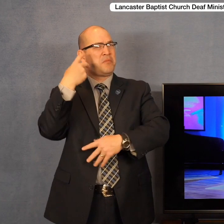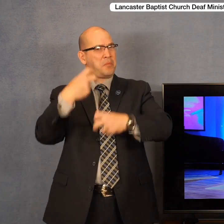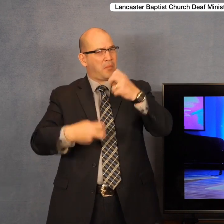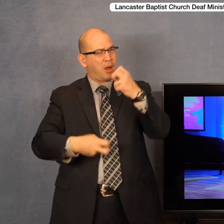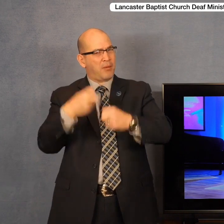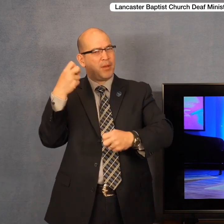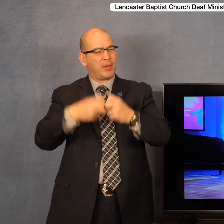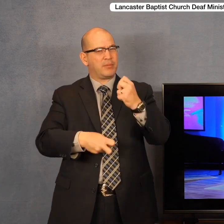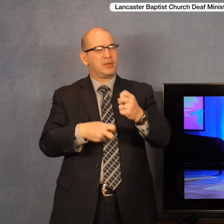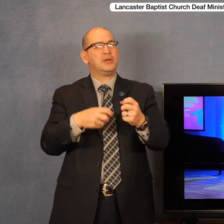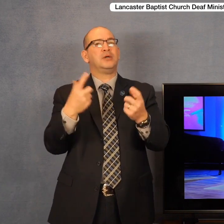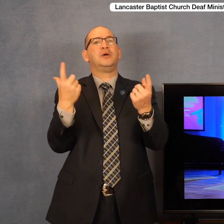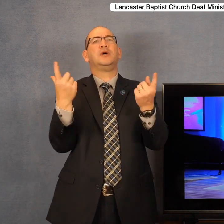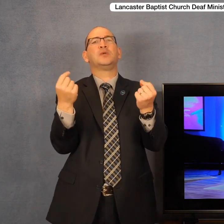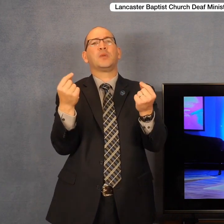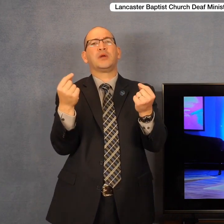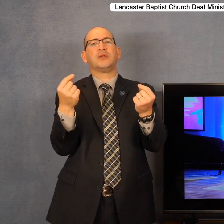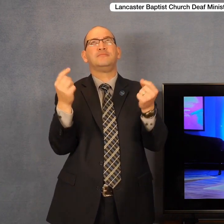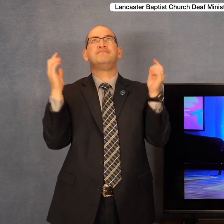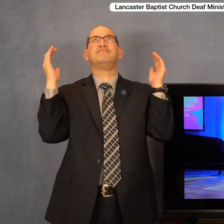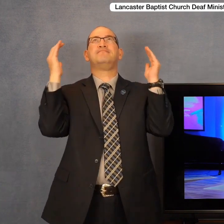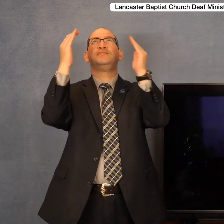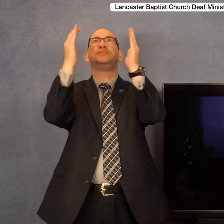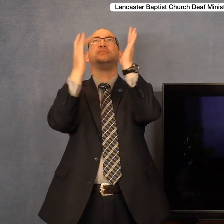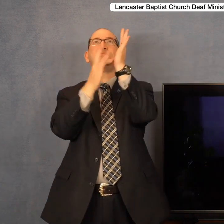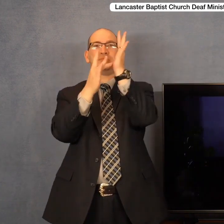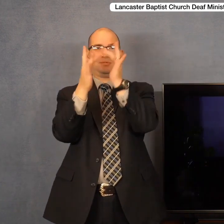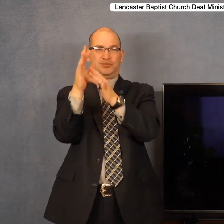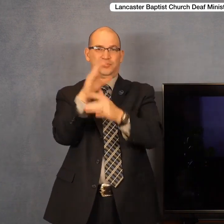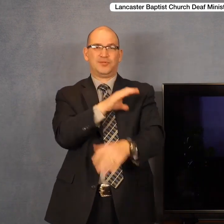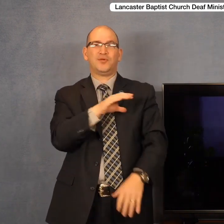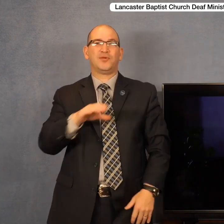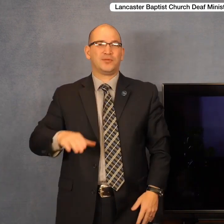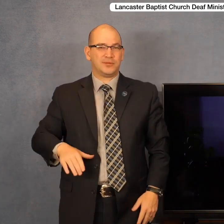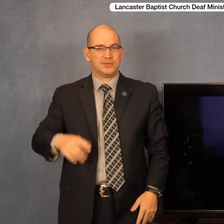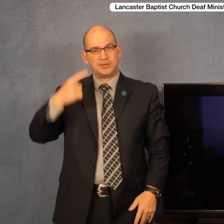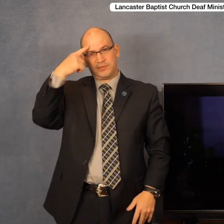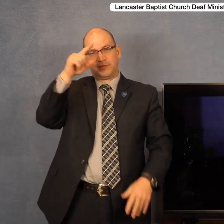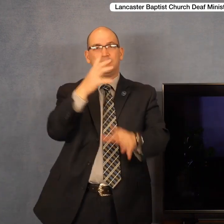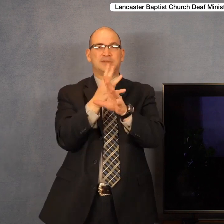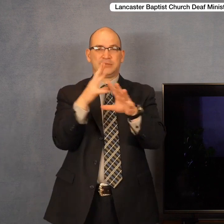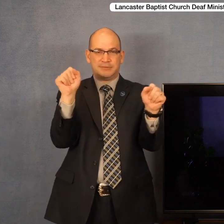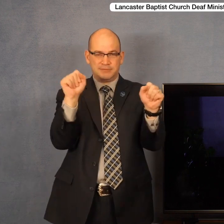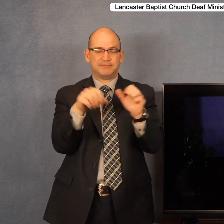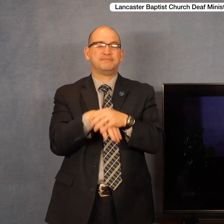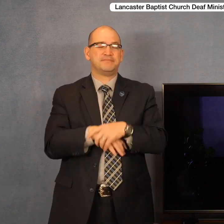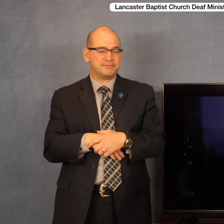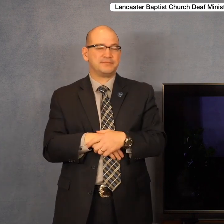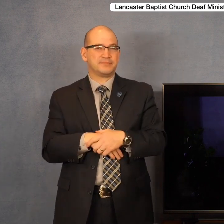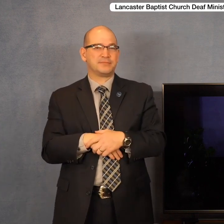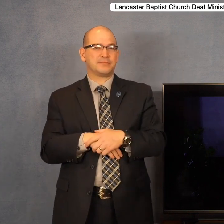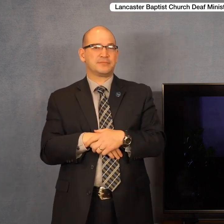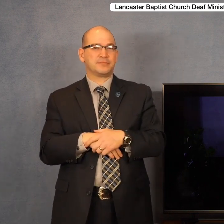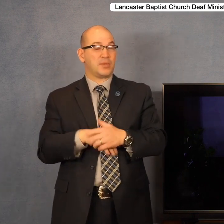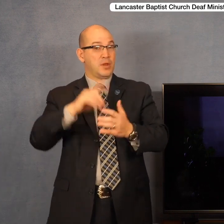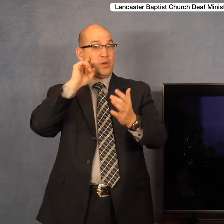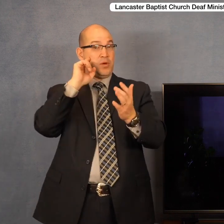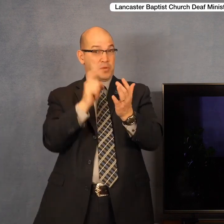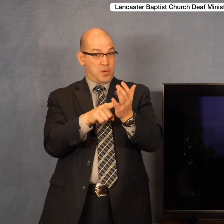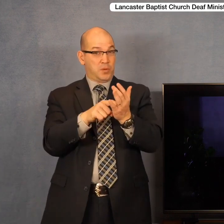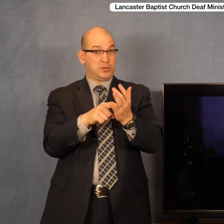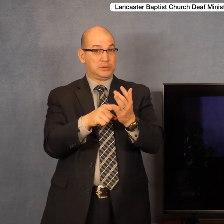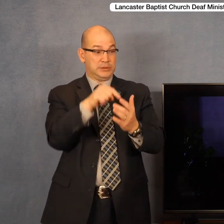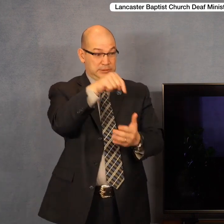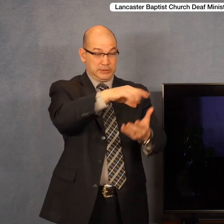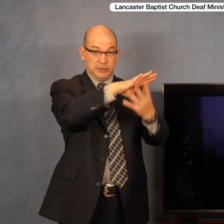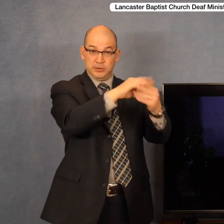we turn only to Jesus for our deliverance. Now, I want you to notice as we come to